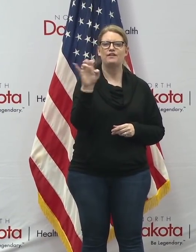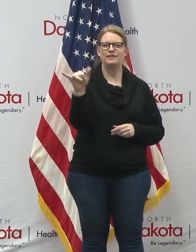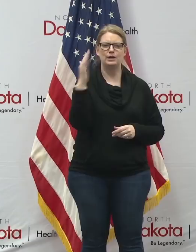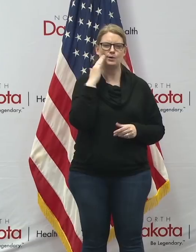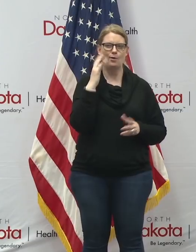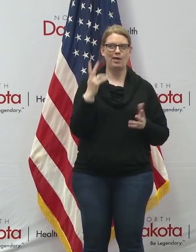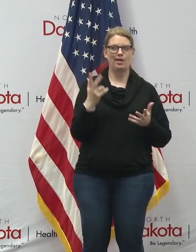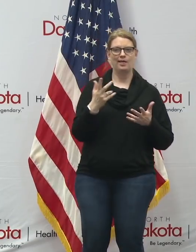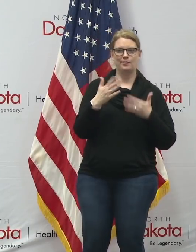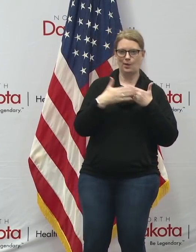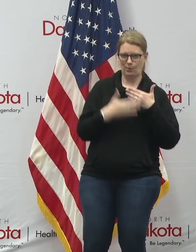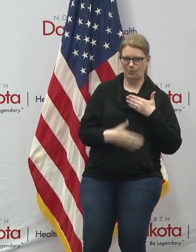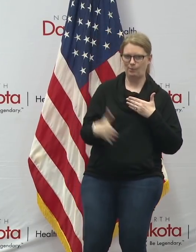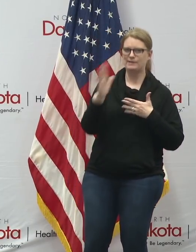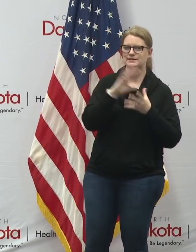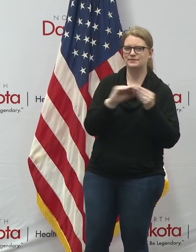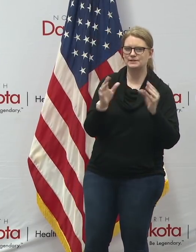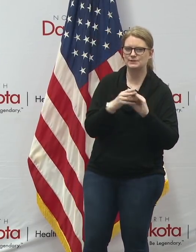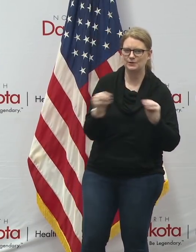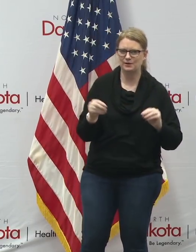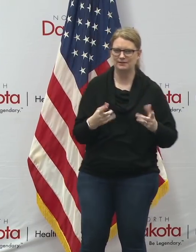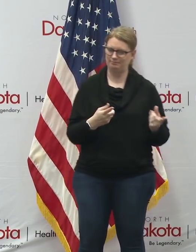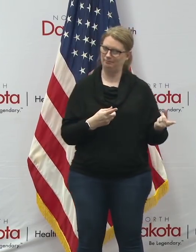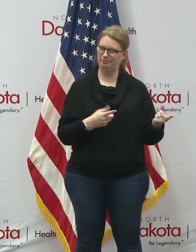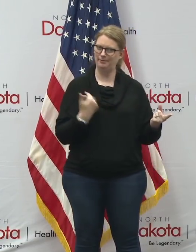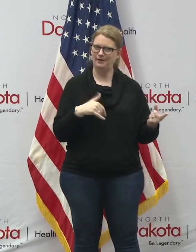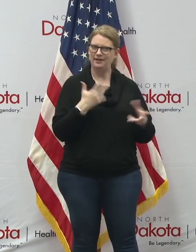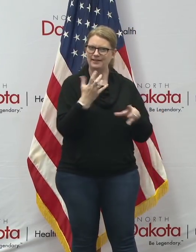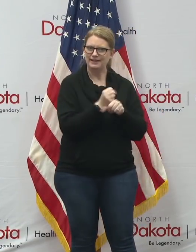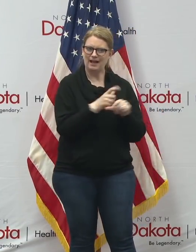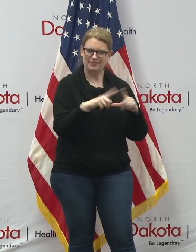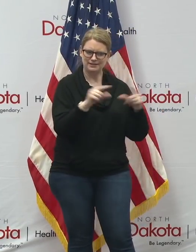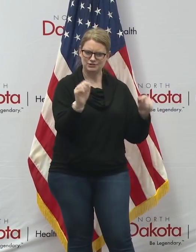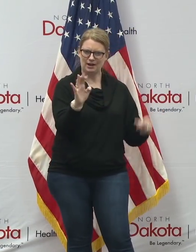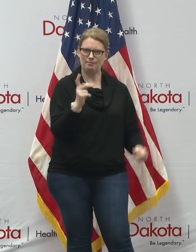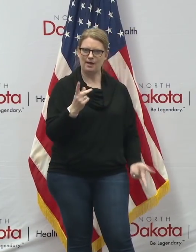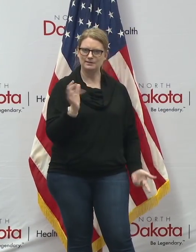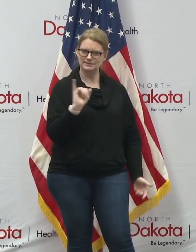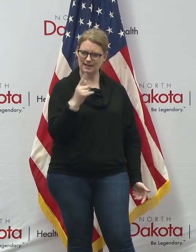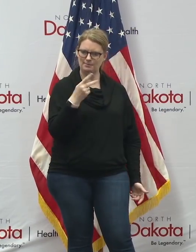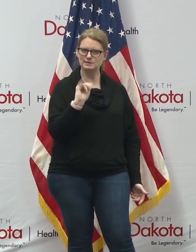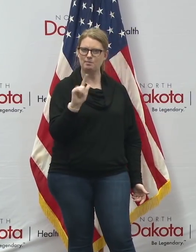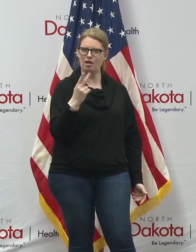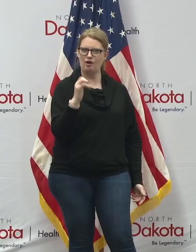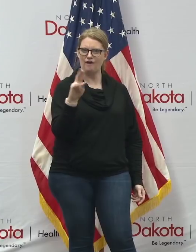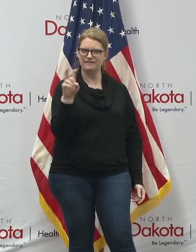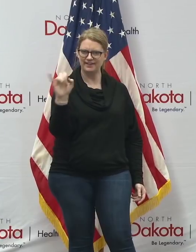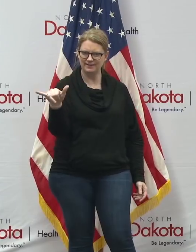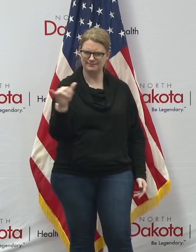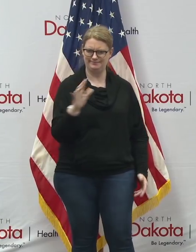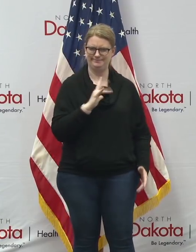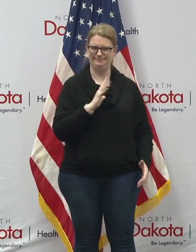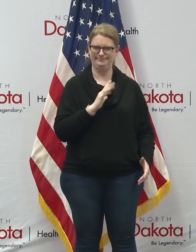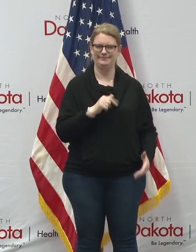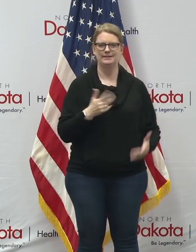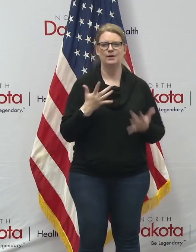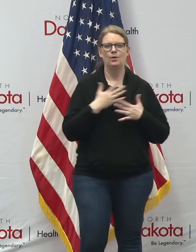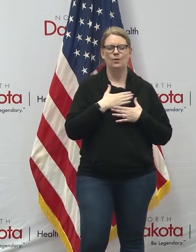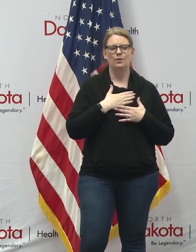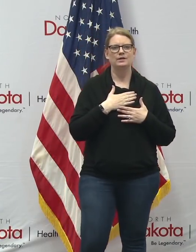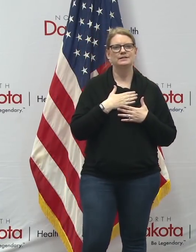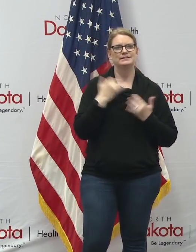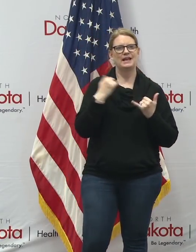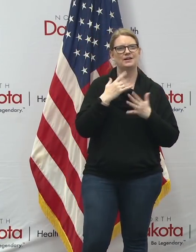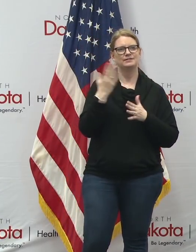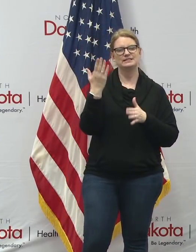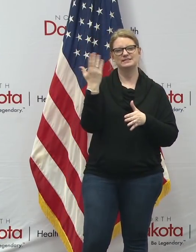they've recovered the recovered the check uh so that's fantastic uh we're gonna it's a top of the hour